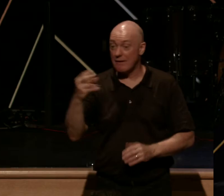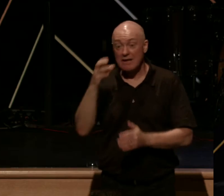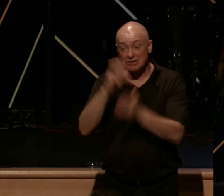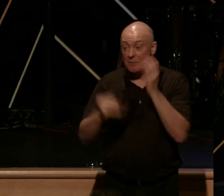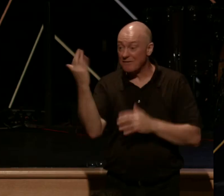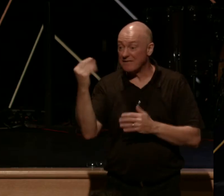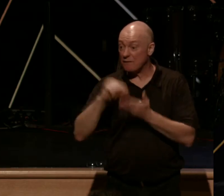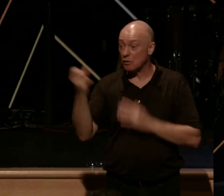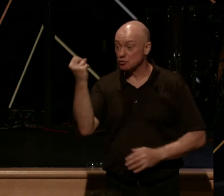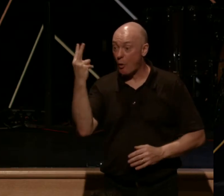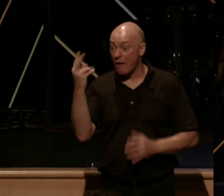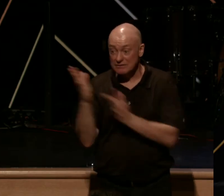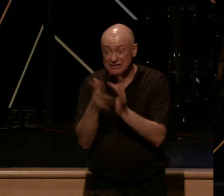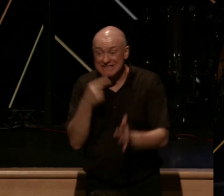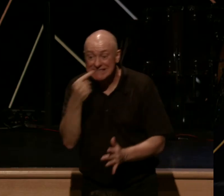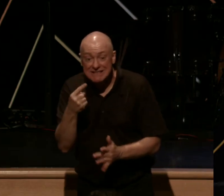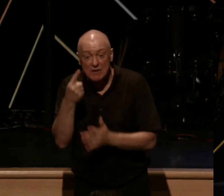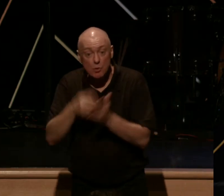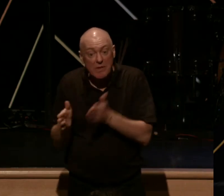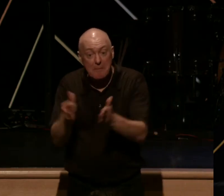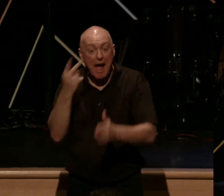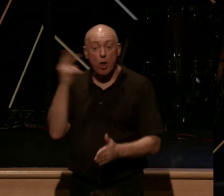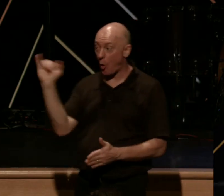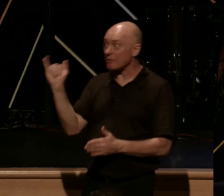verse 12. Jesus tells us what this path of obedience looks like. Look what he says.